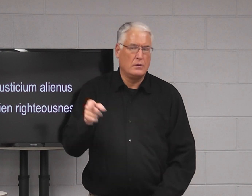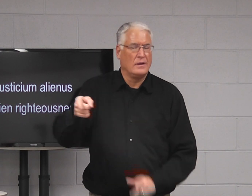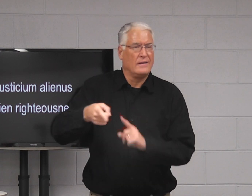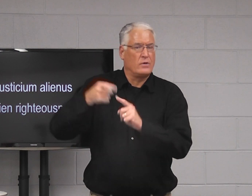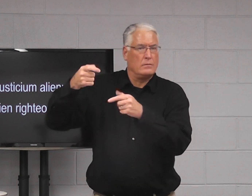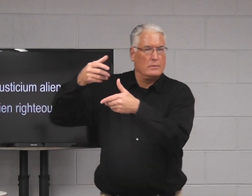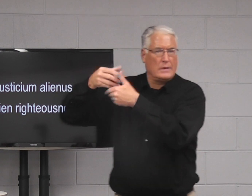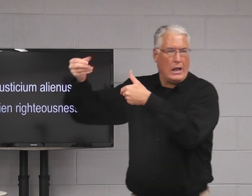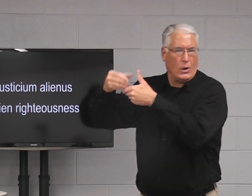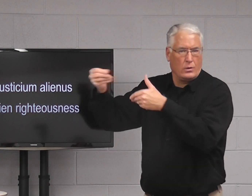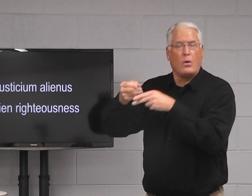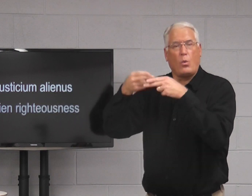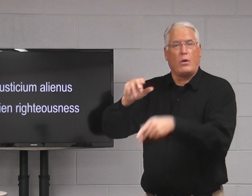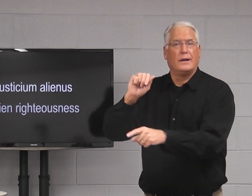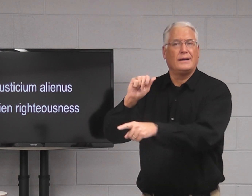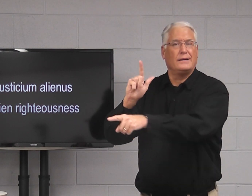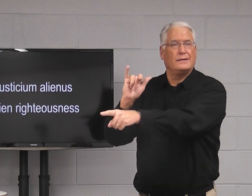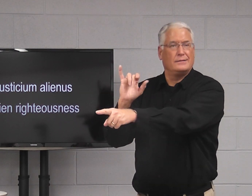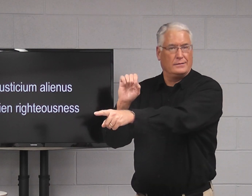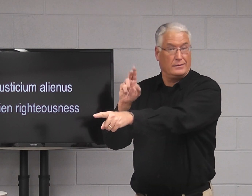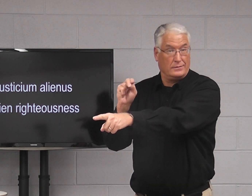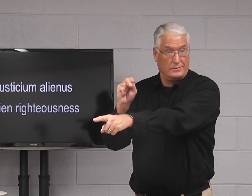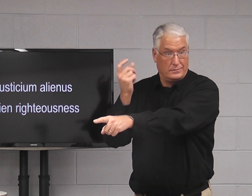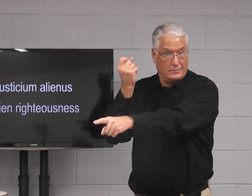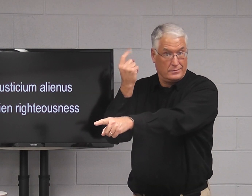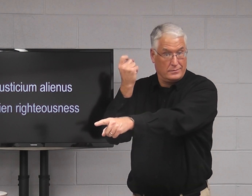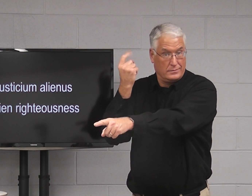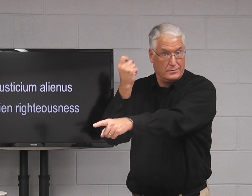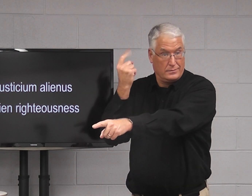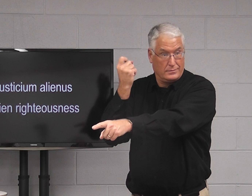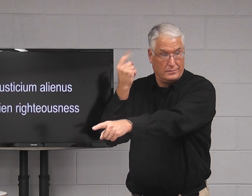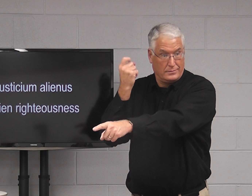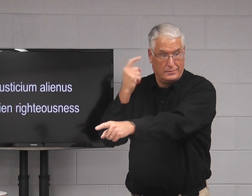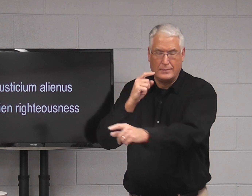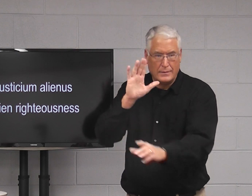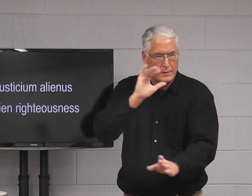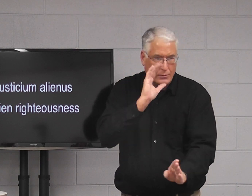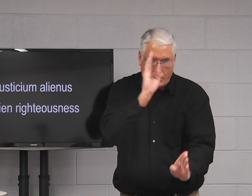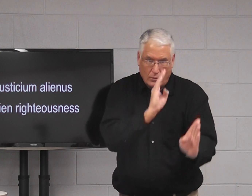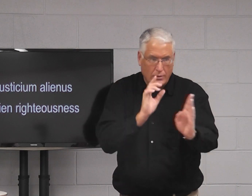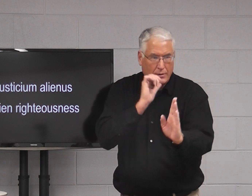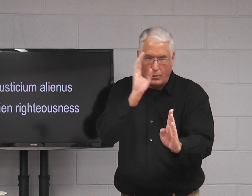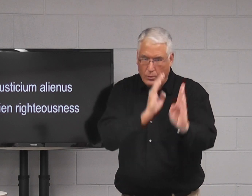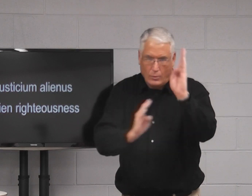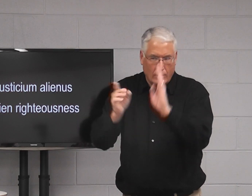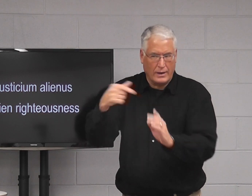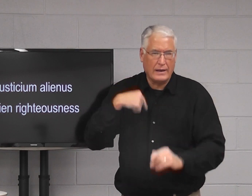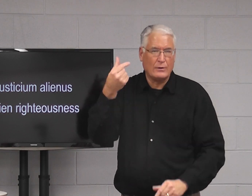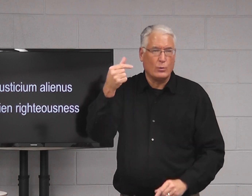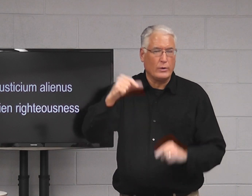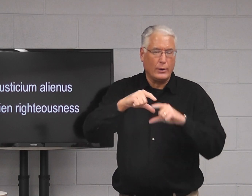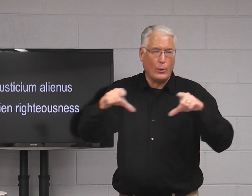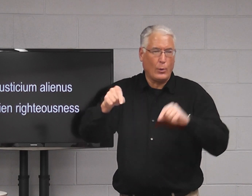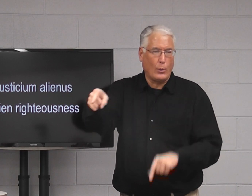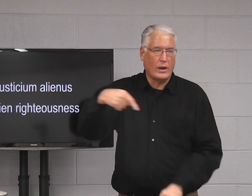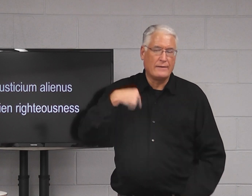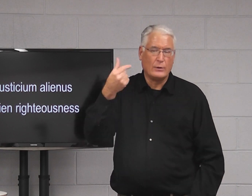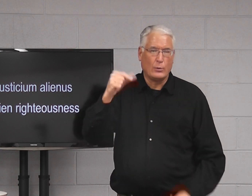wasn't born here. He's from outside of the United States. So he is considered an alien. Don't worry,